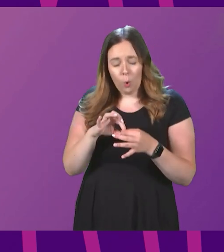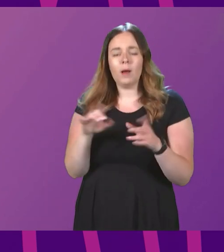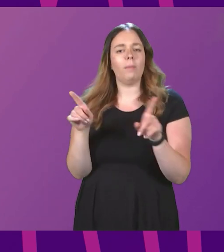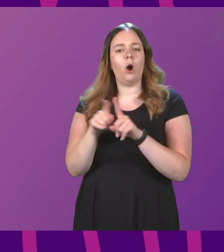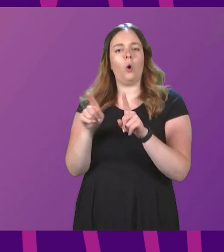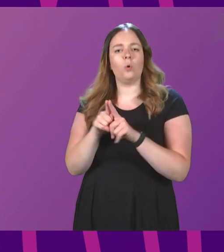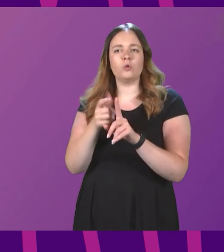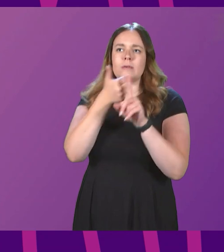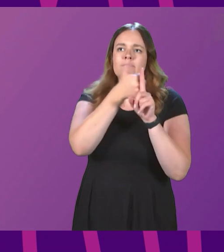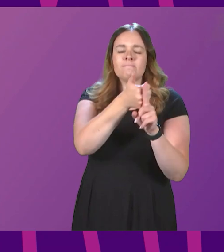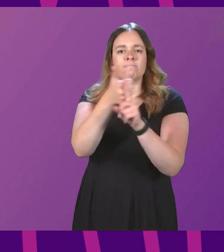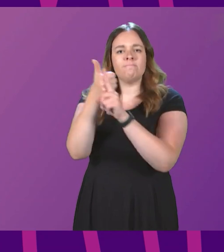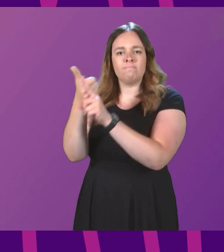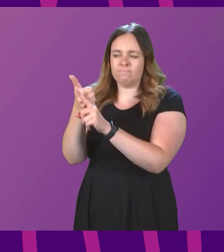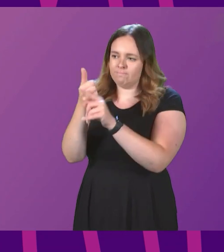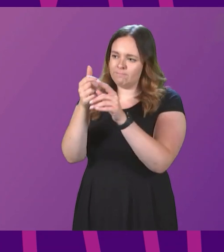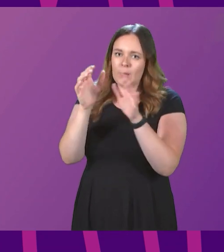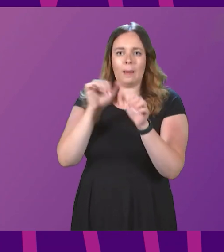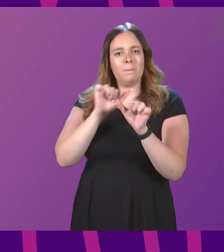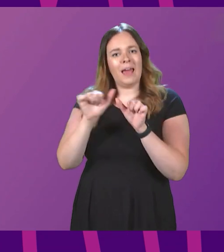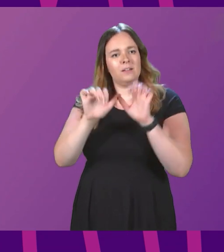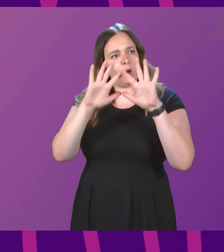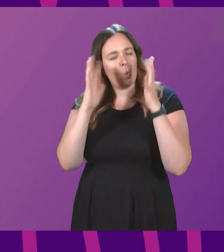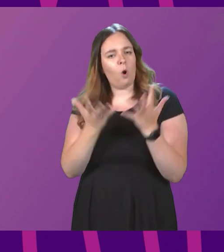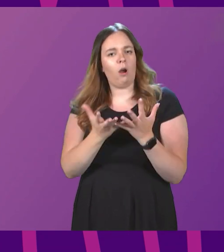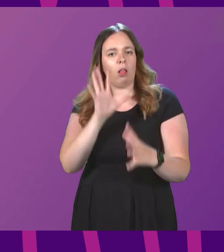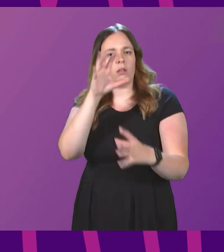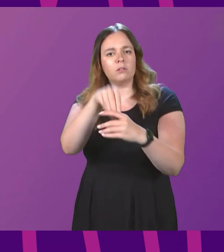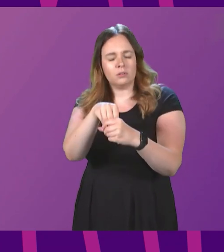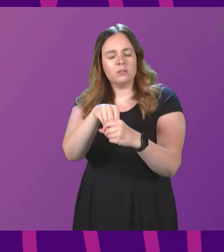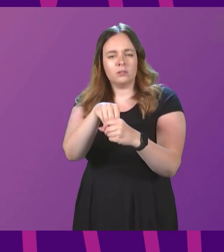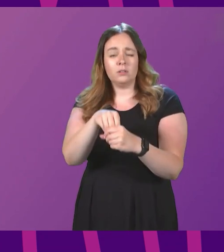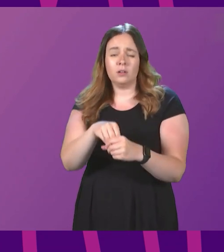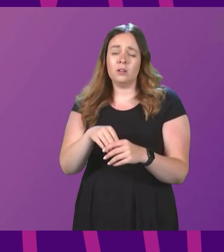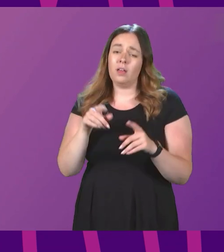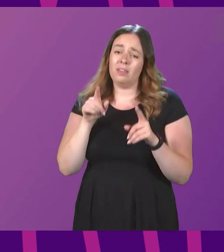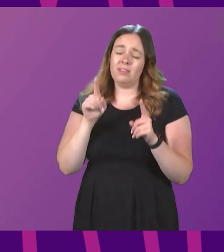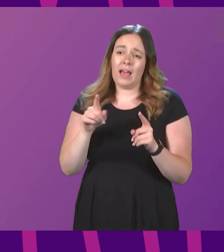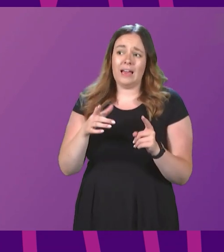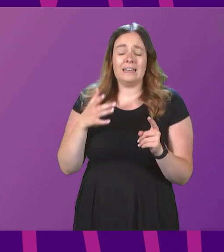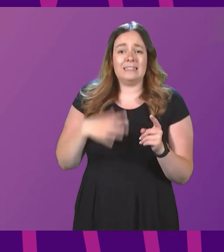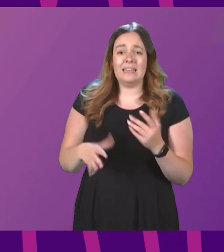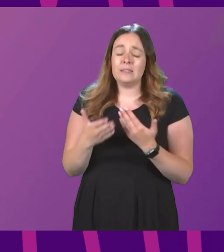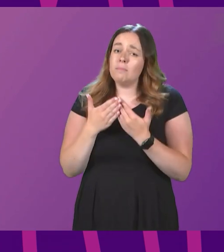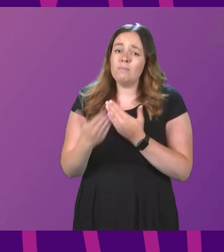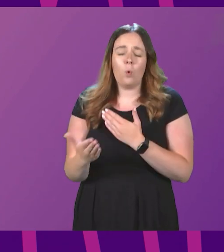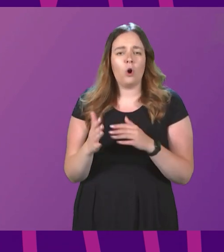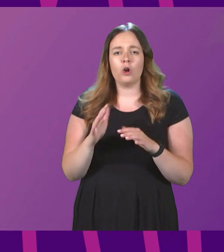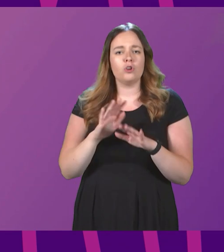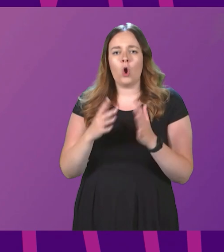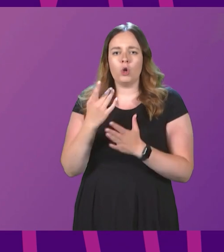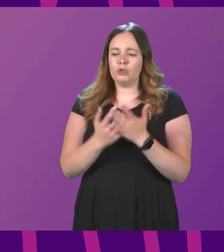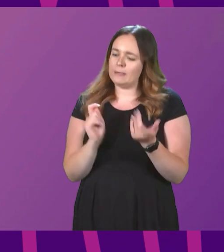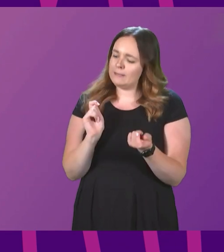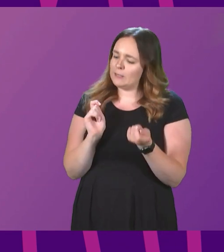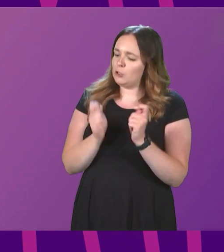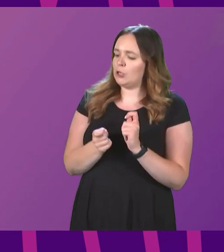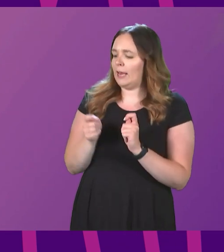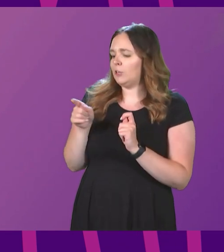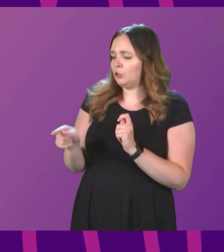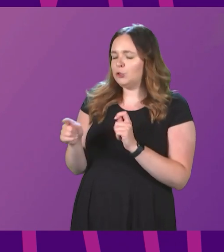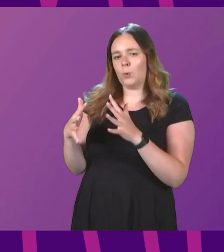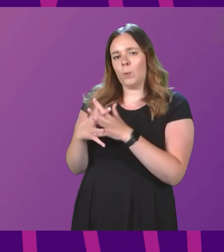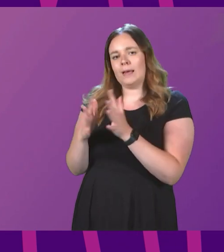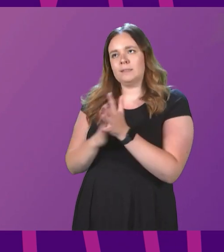our part in building a better world. And that does take more than a changing of the guard at Westminster.